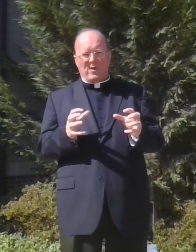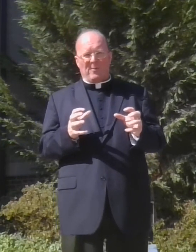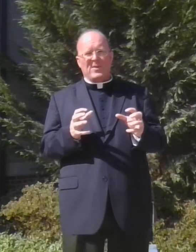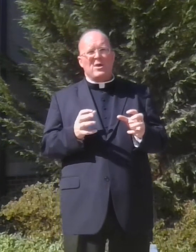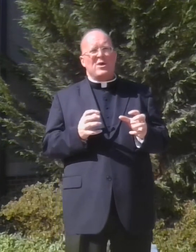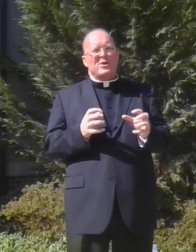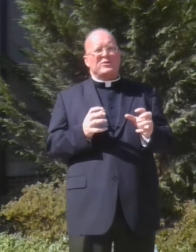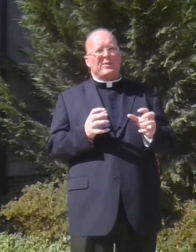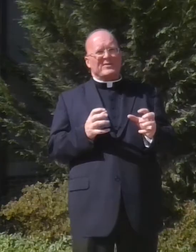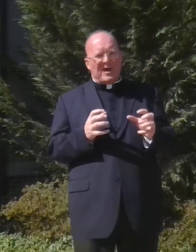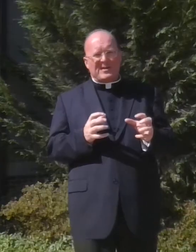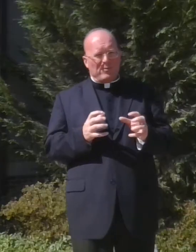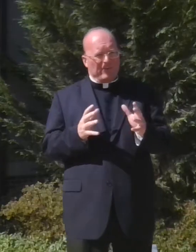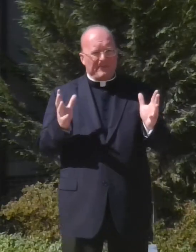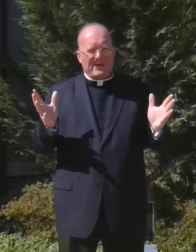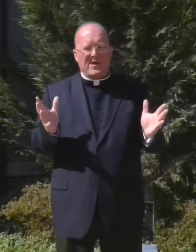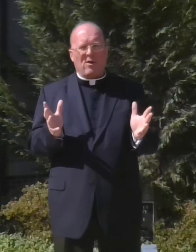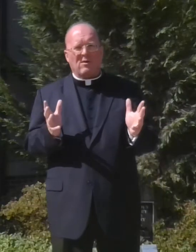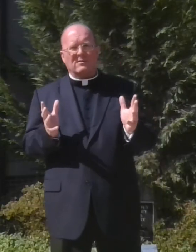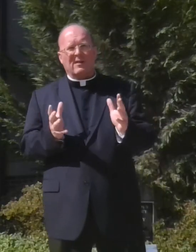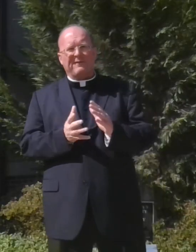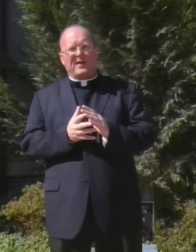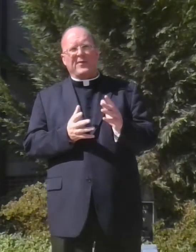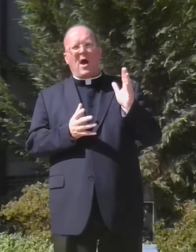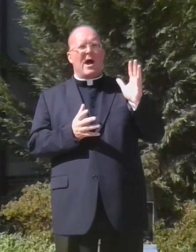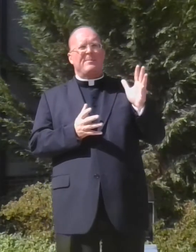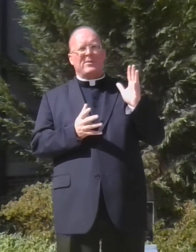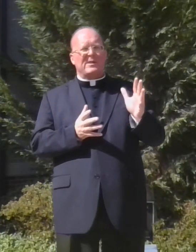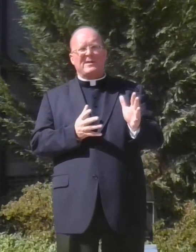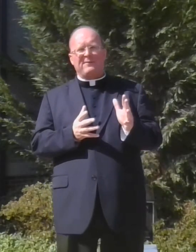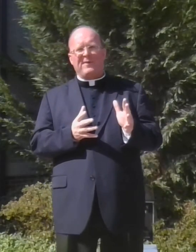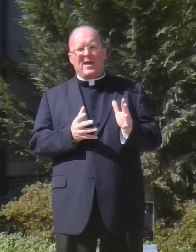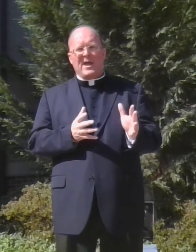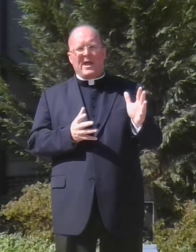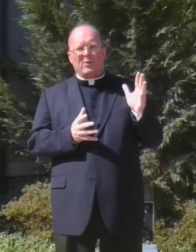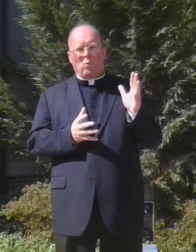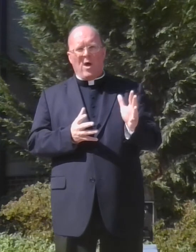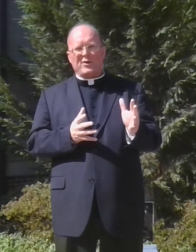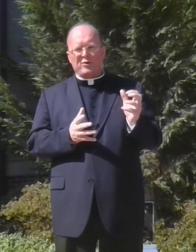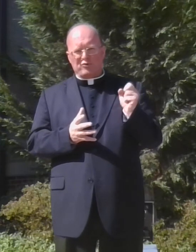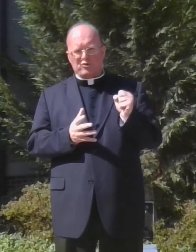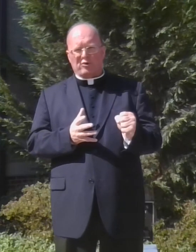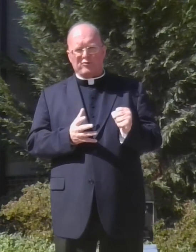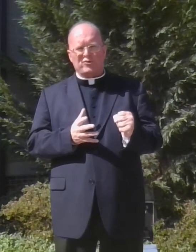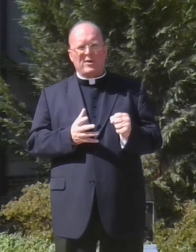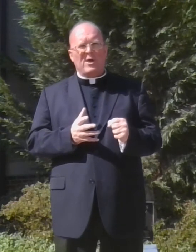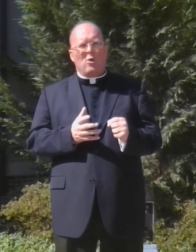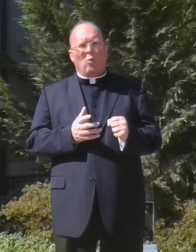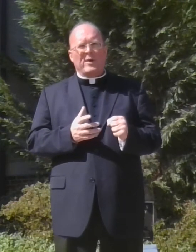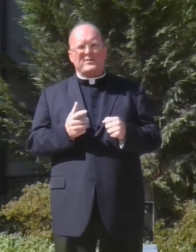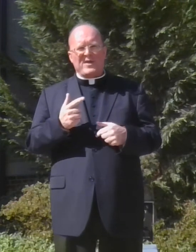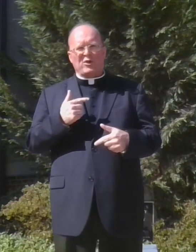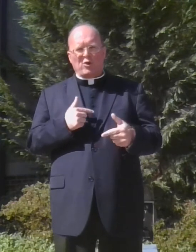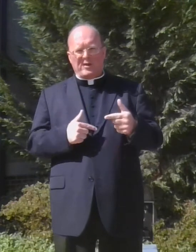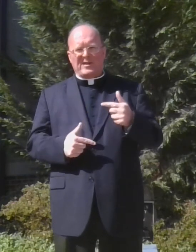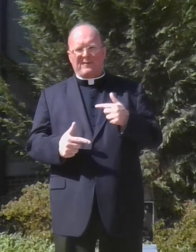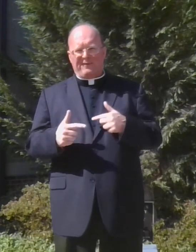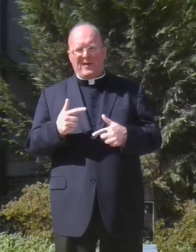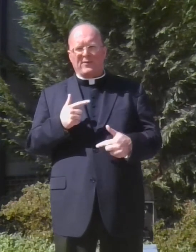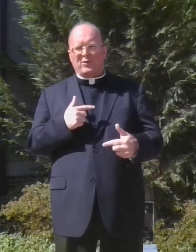well. So on Sunday, when we make that article of faith, I believe in one church. What is that unity of faith that